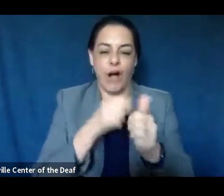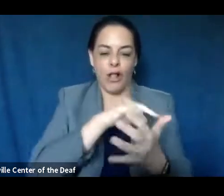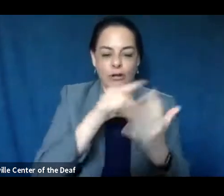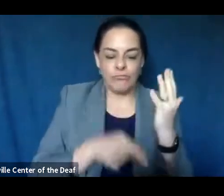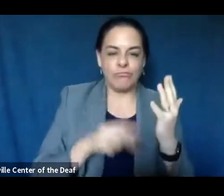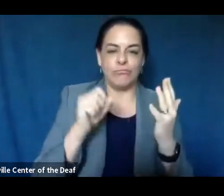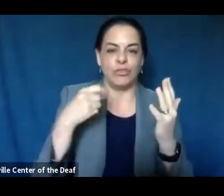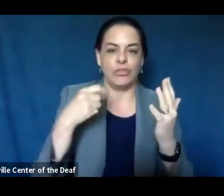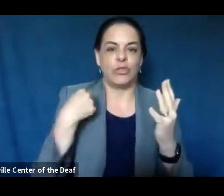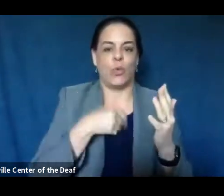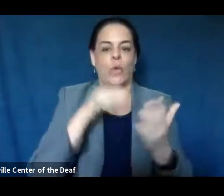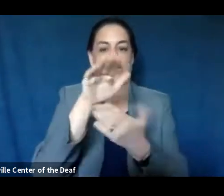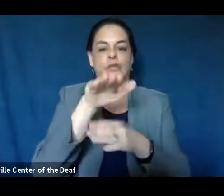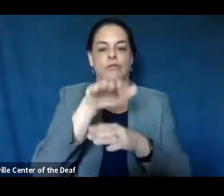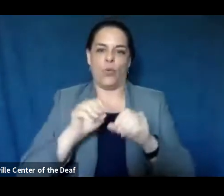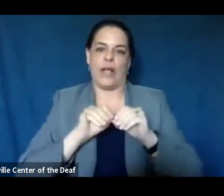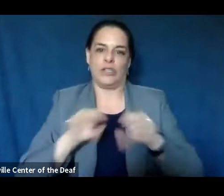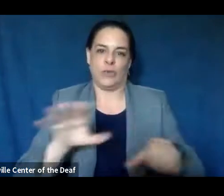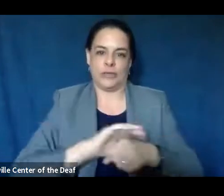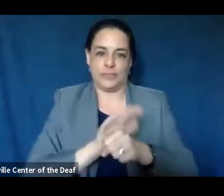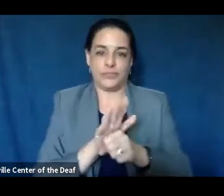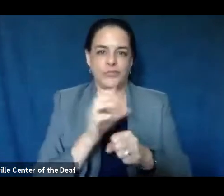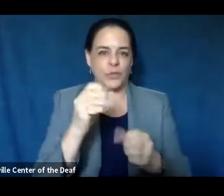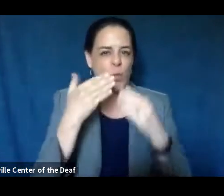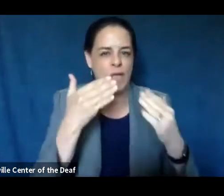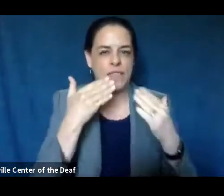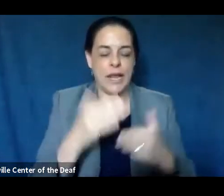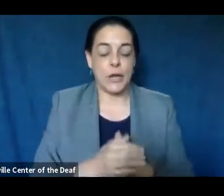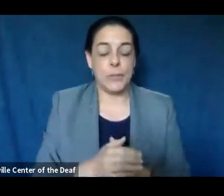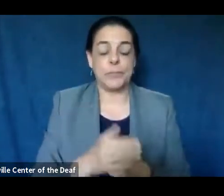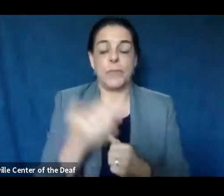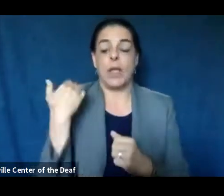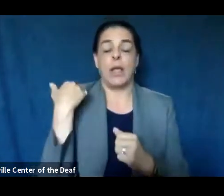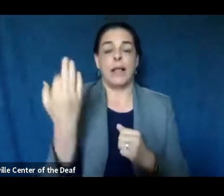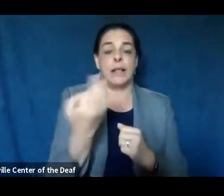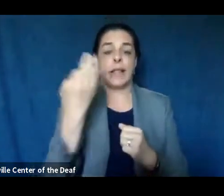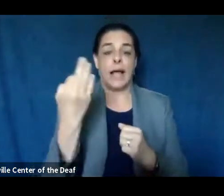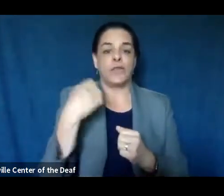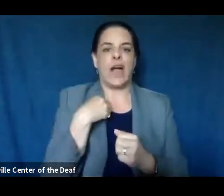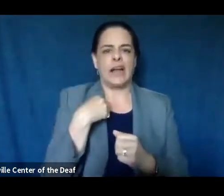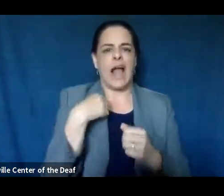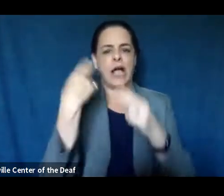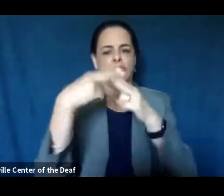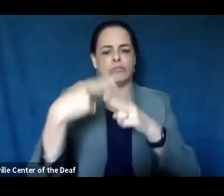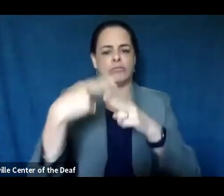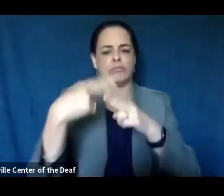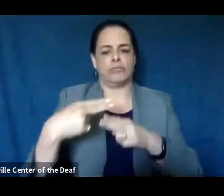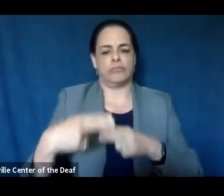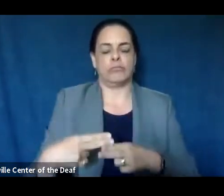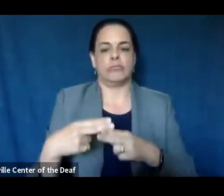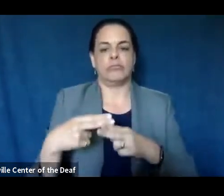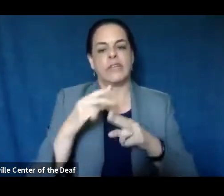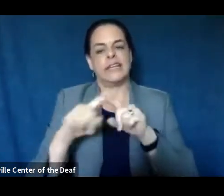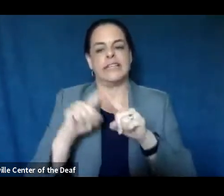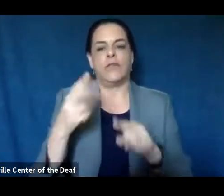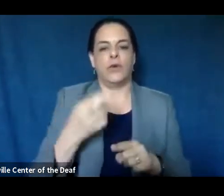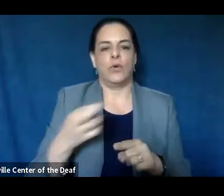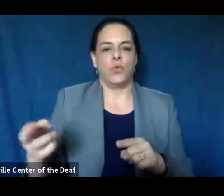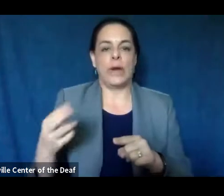that you are doing. On Friday, I did a rundown of the resources that are now available on our website,